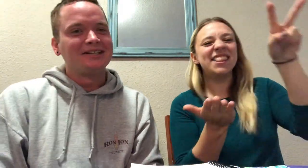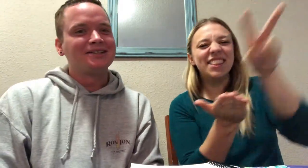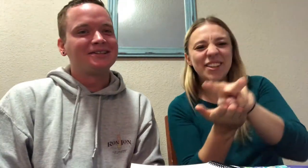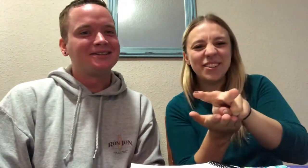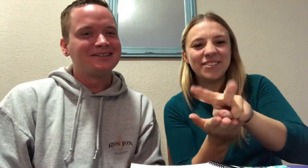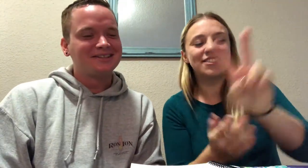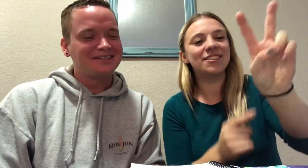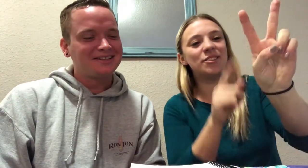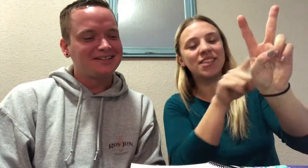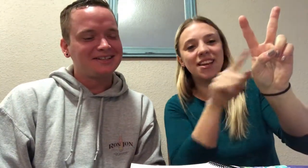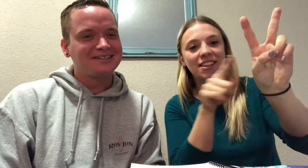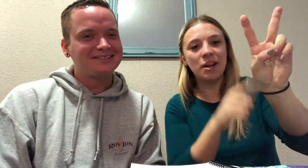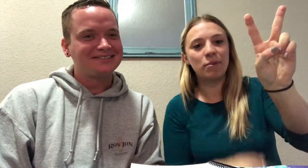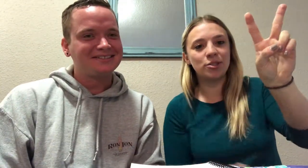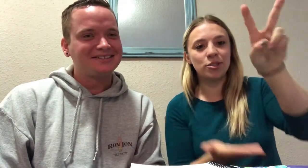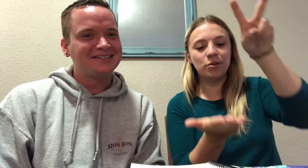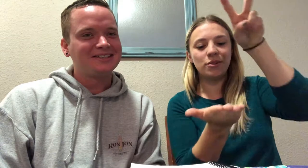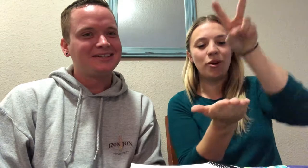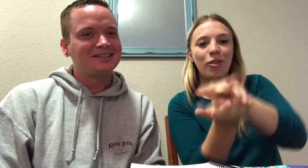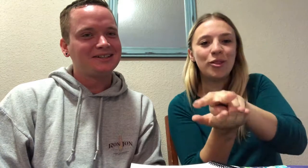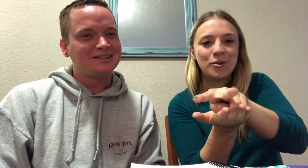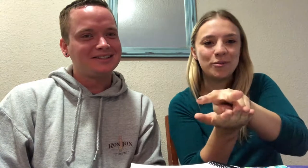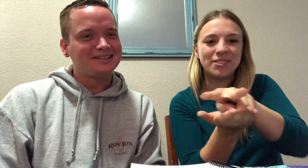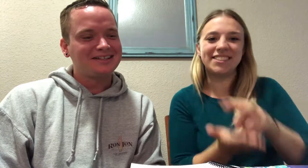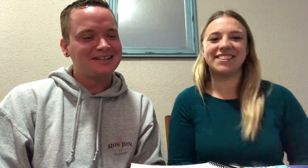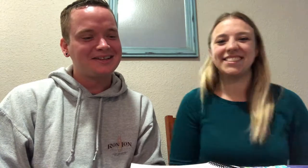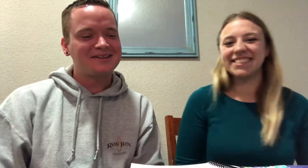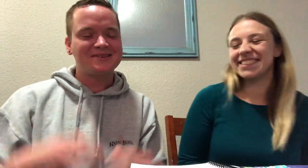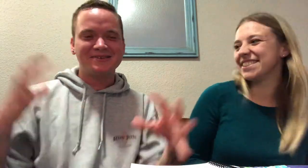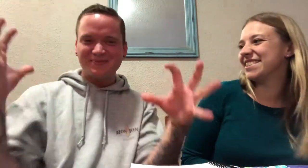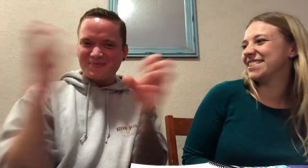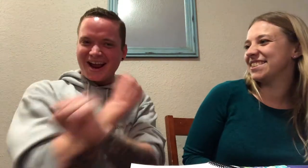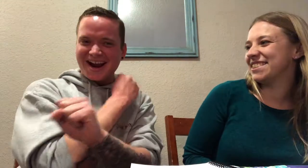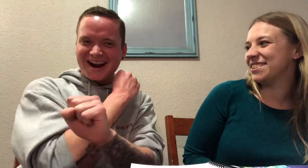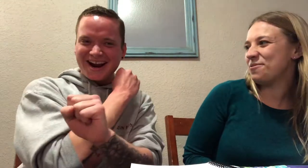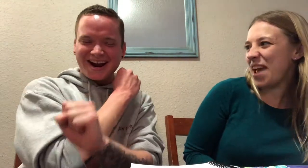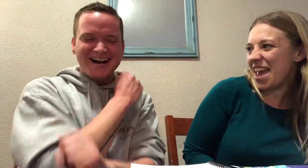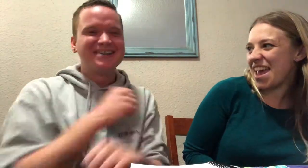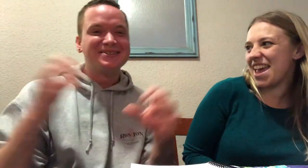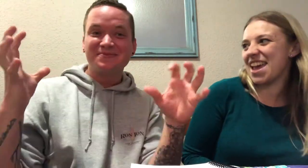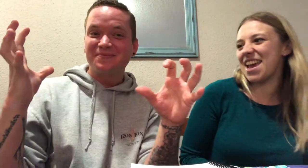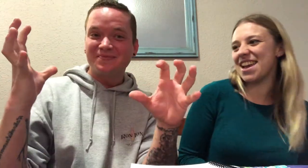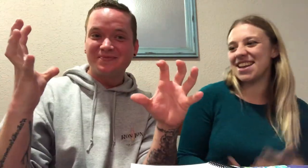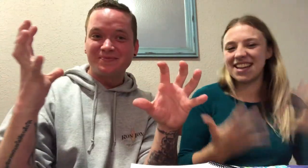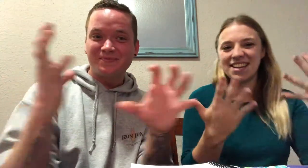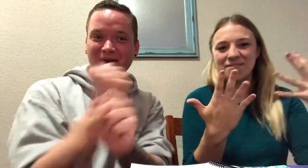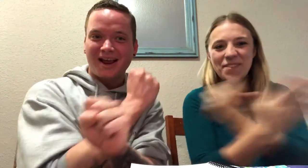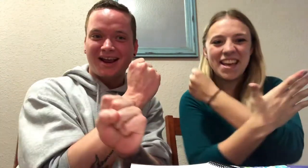Lose. So you take the number two and you go lose. Win. Win.